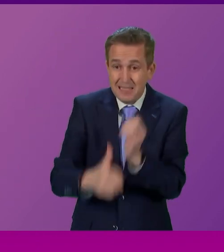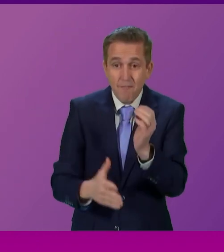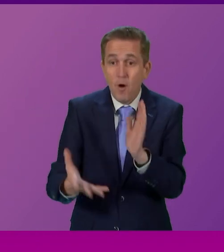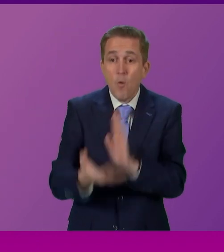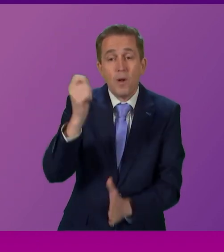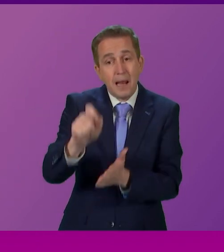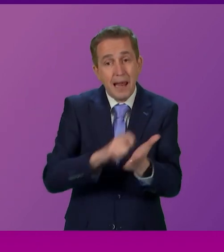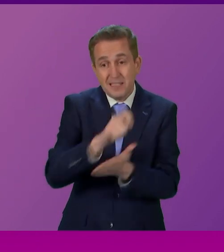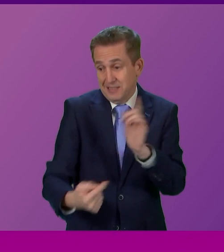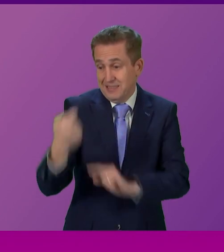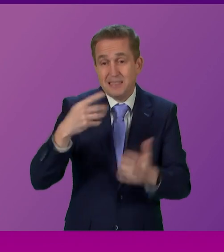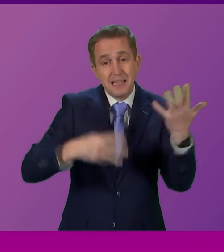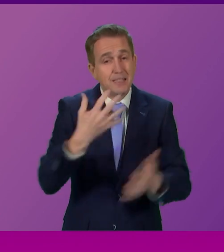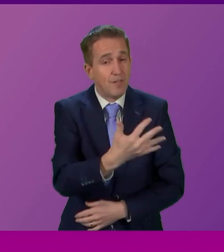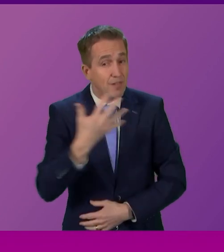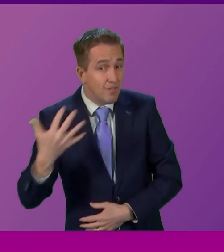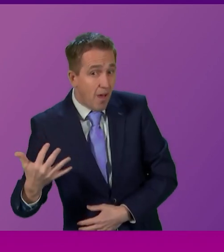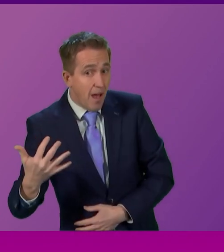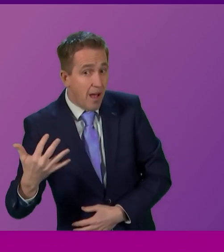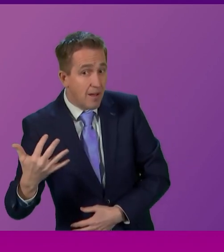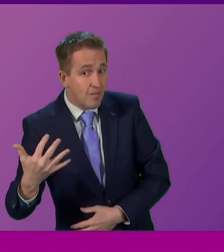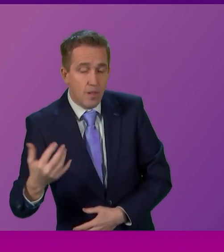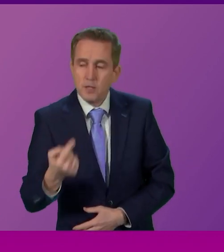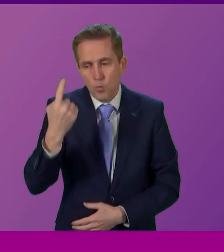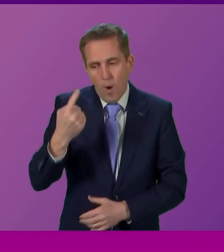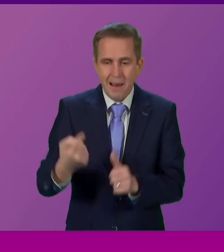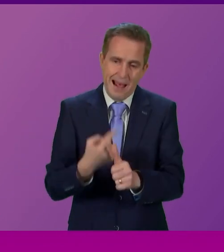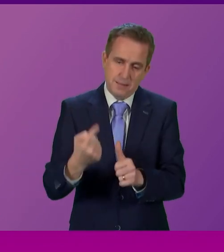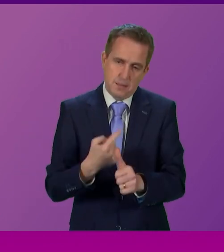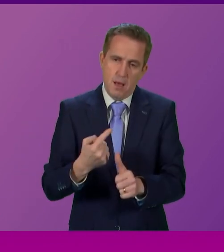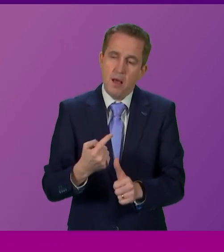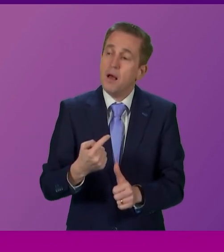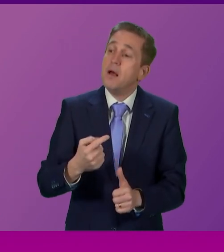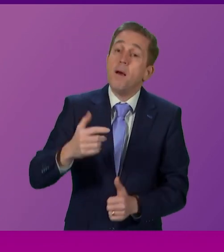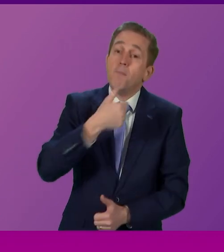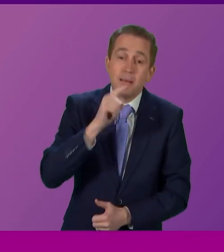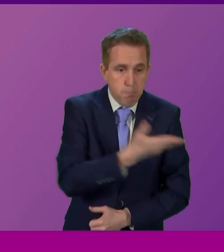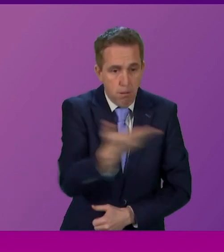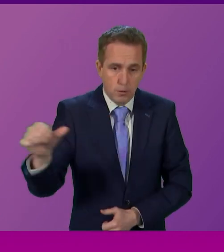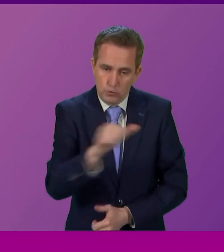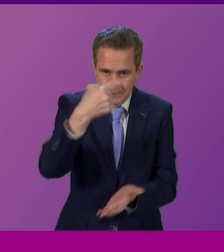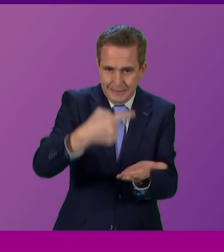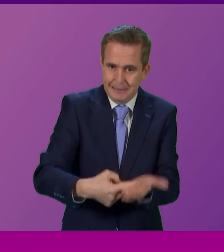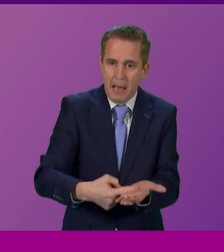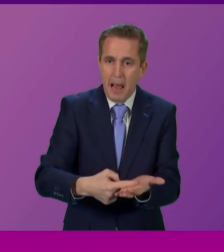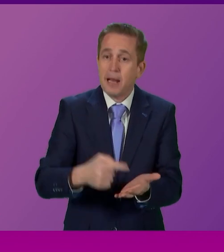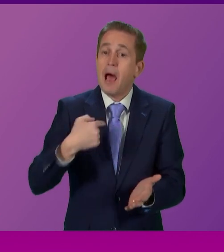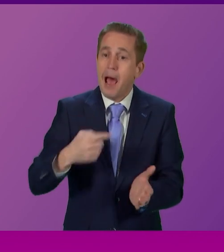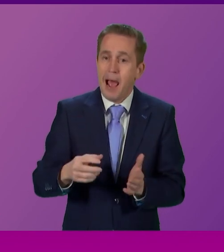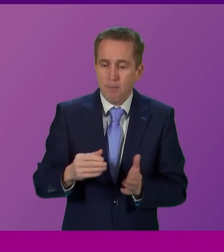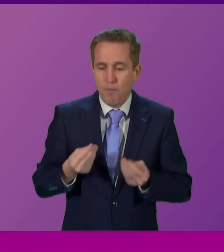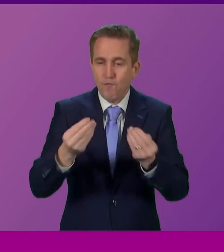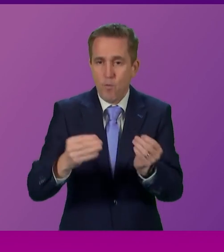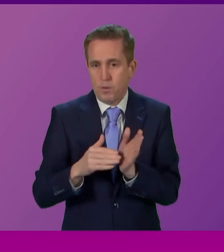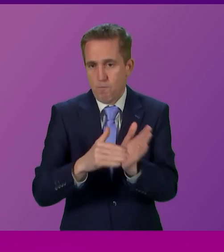1955? Presiding Officer, there is only one answer. The people decide. Democracy demands it. I move the motion in my